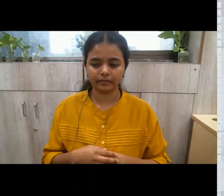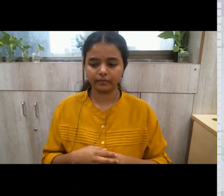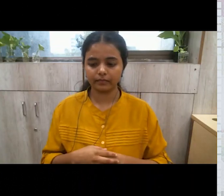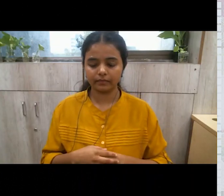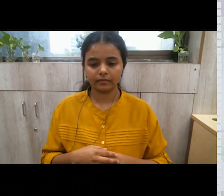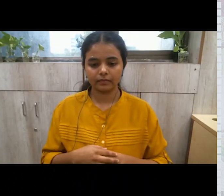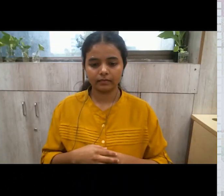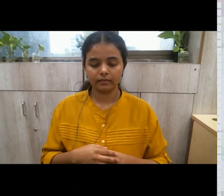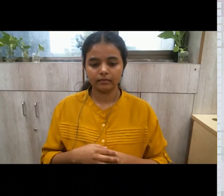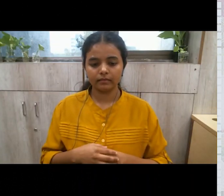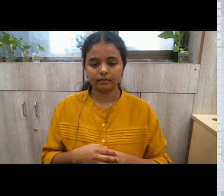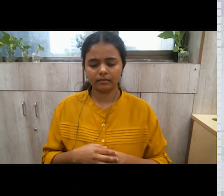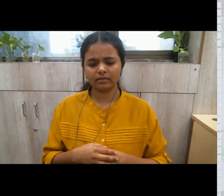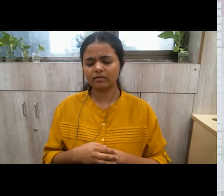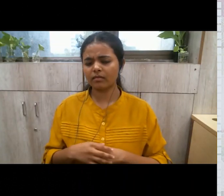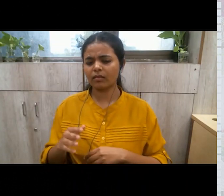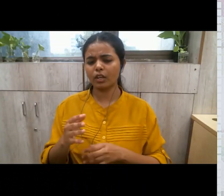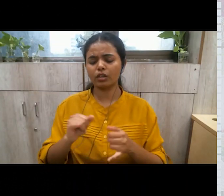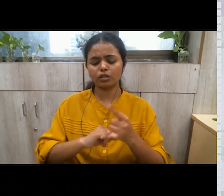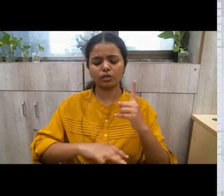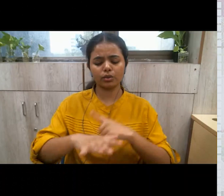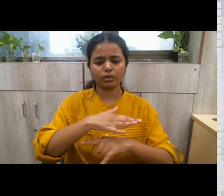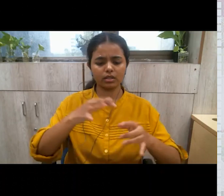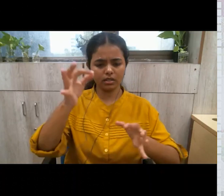what is social justice and what is inclusion